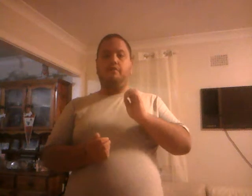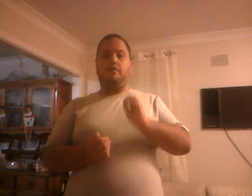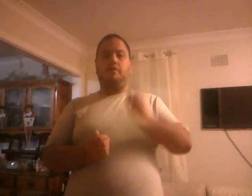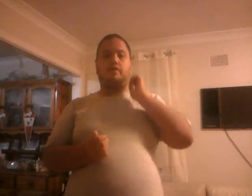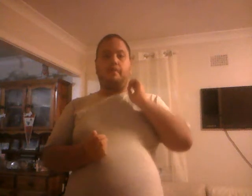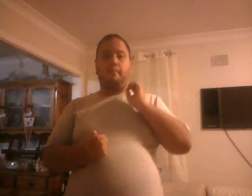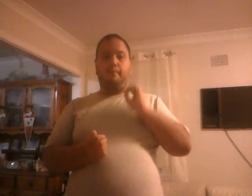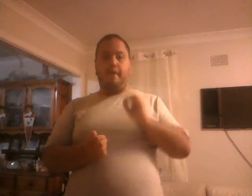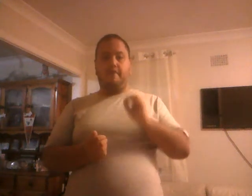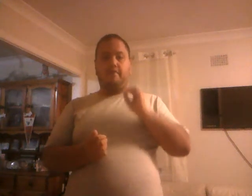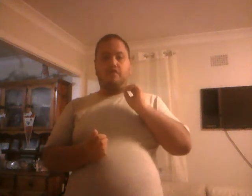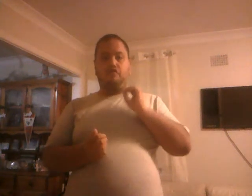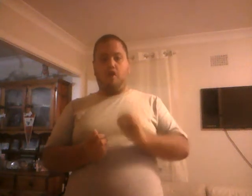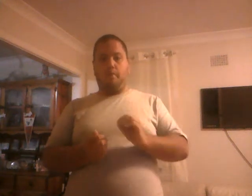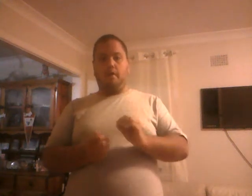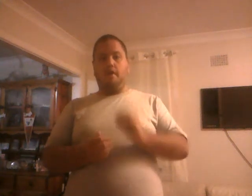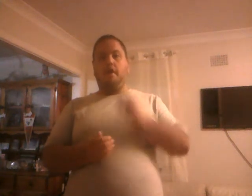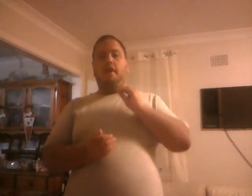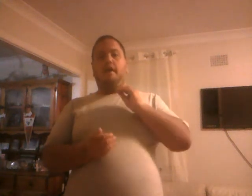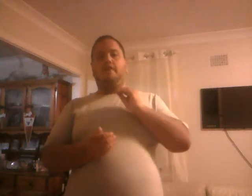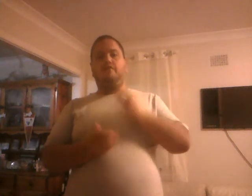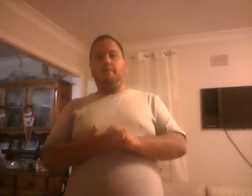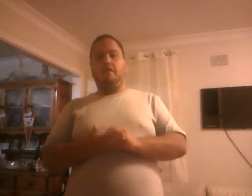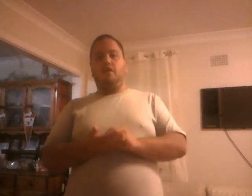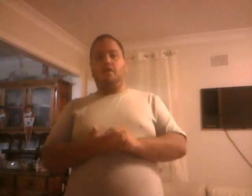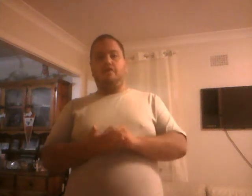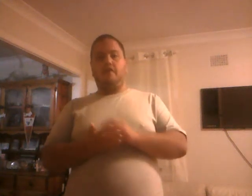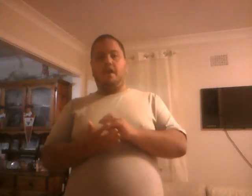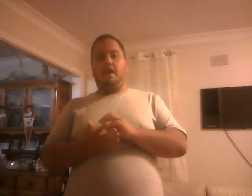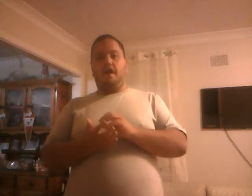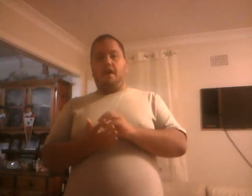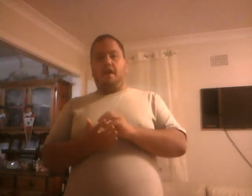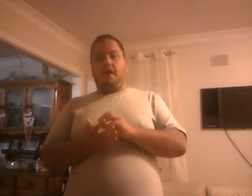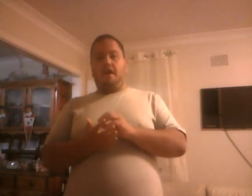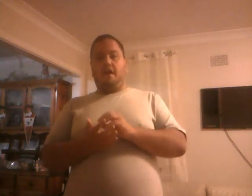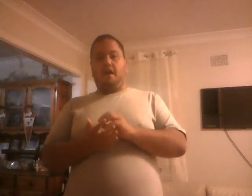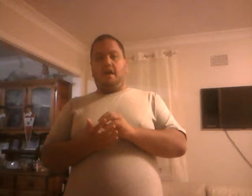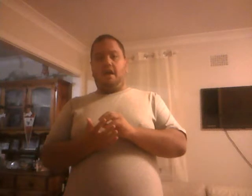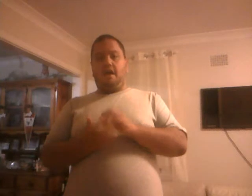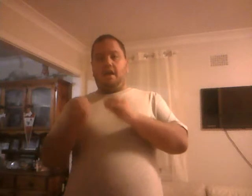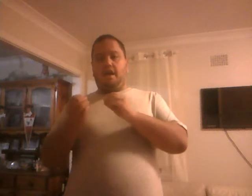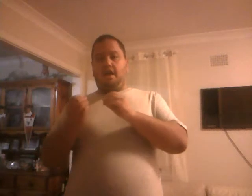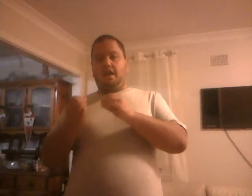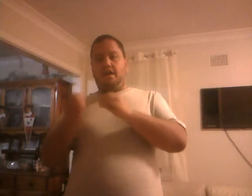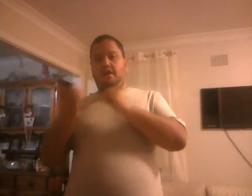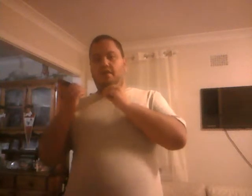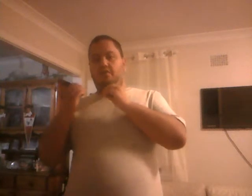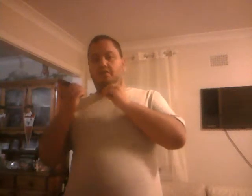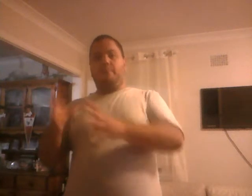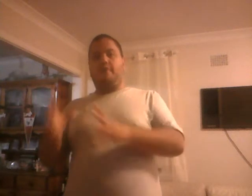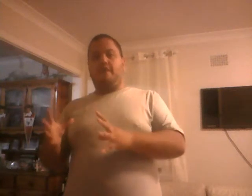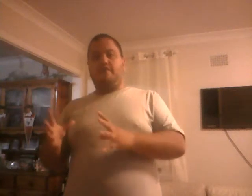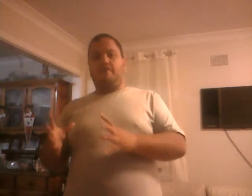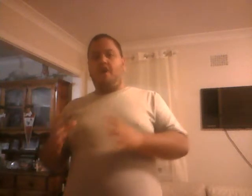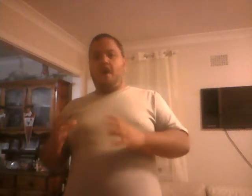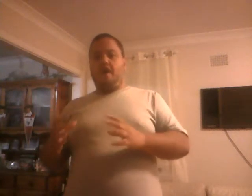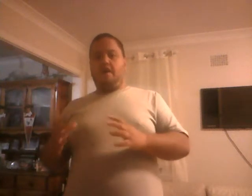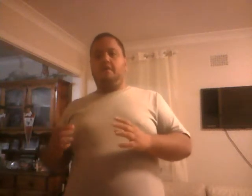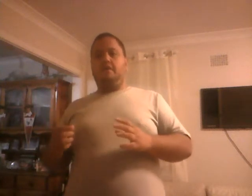been doing the best job. It's not because, he rabble-rousers, I, er,